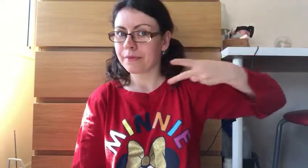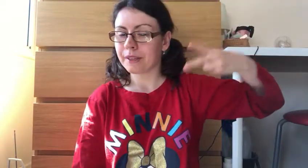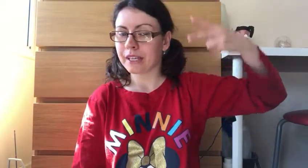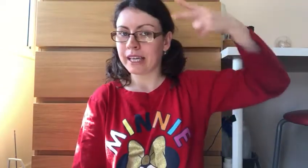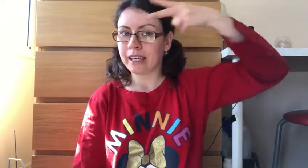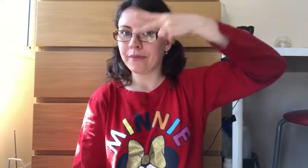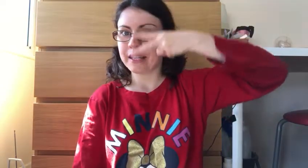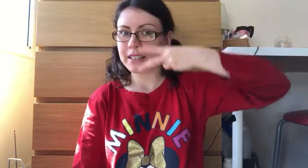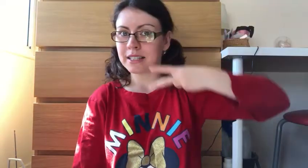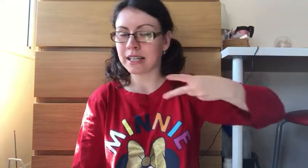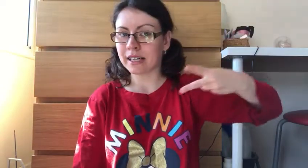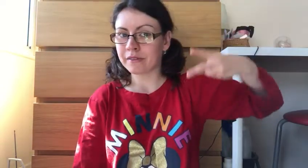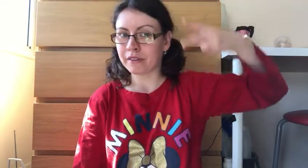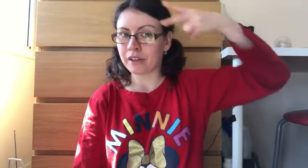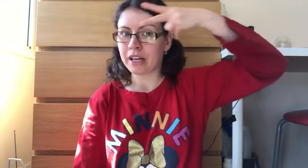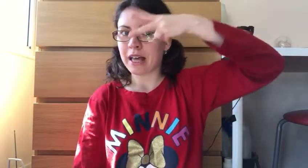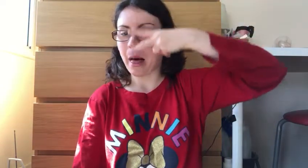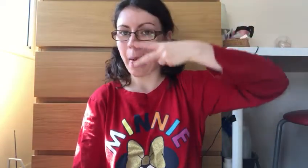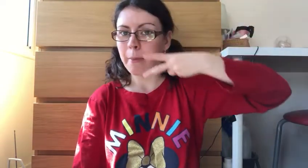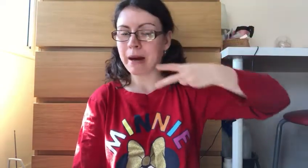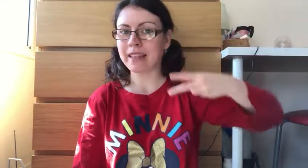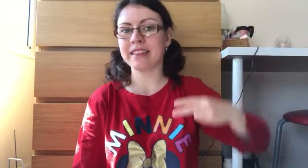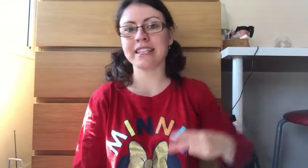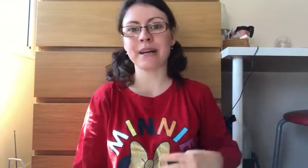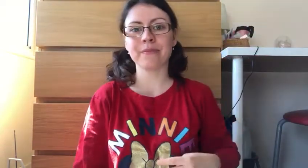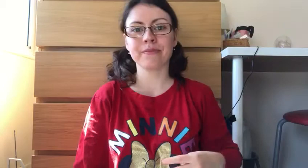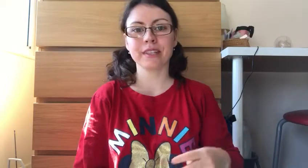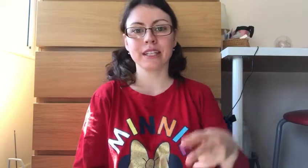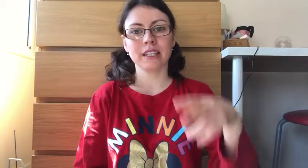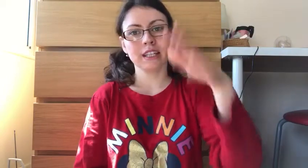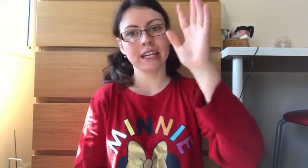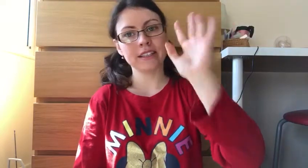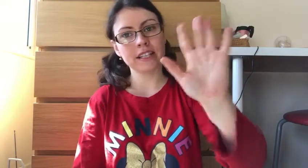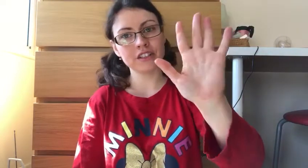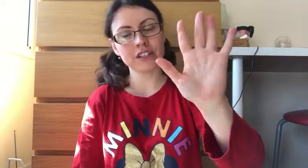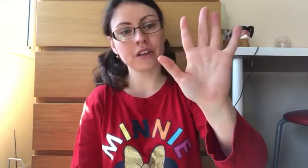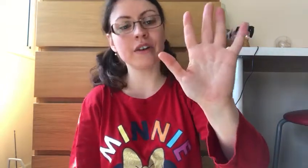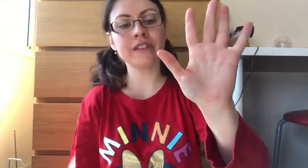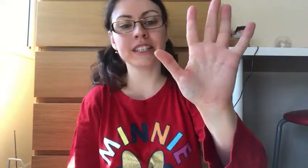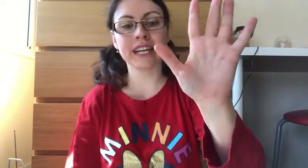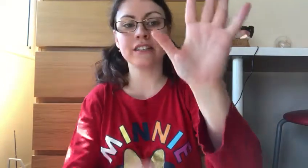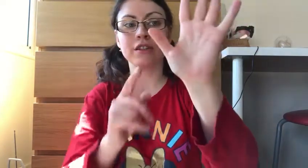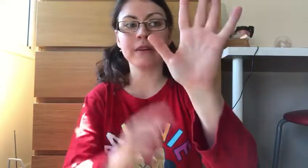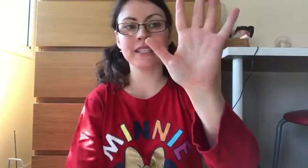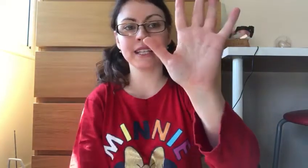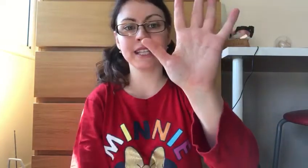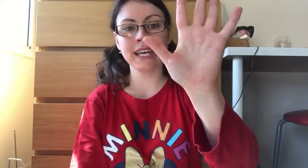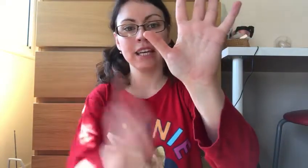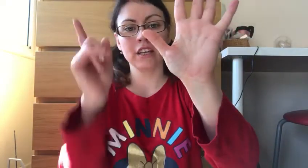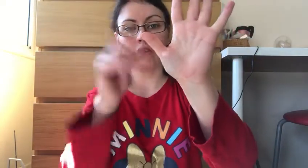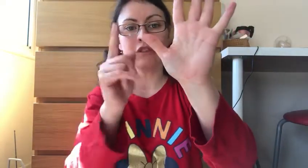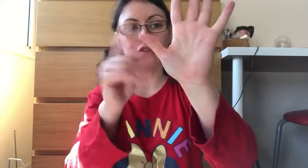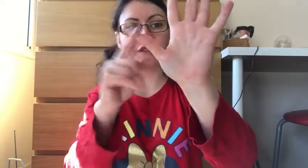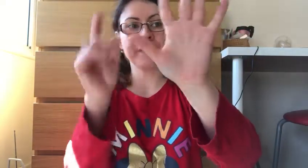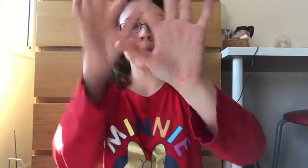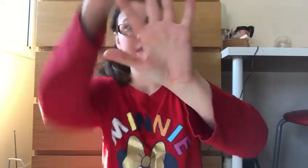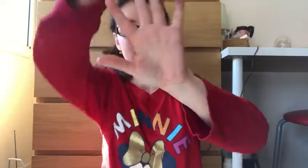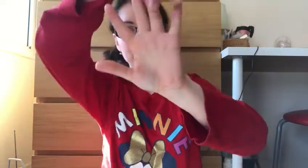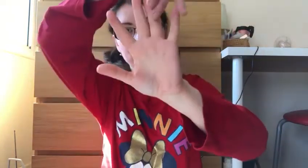Okay that's the sign for panda. Okay so let's just go over it again. So basically you don't use your thumb and you